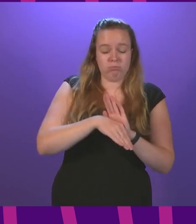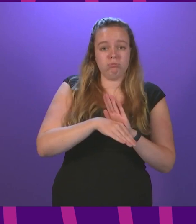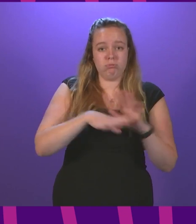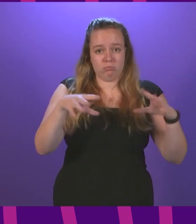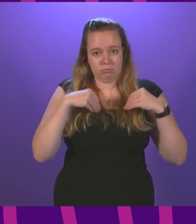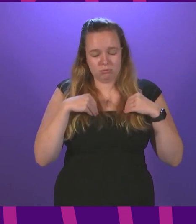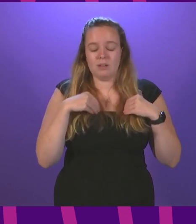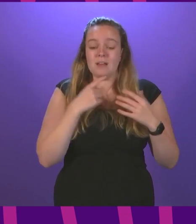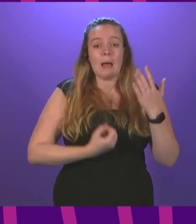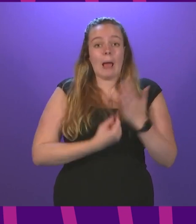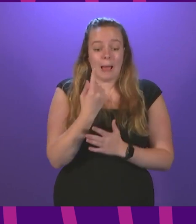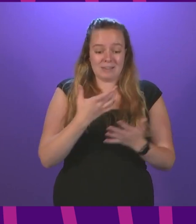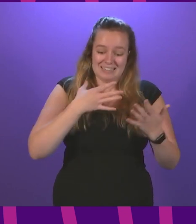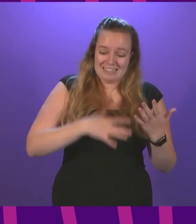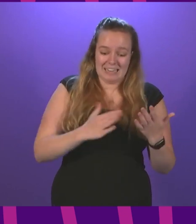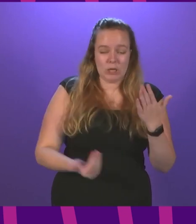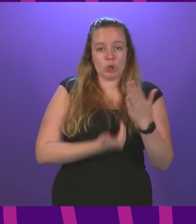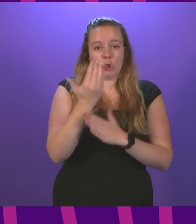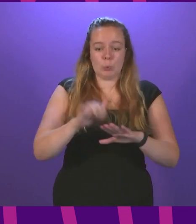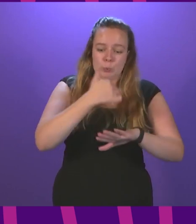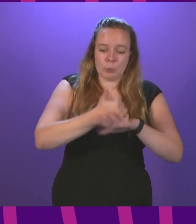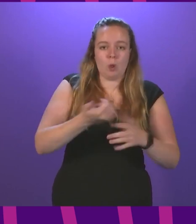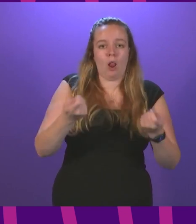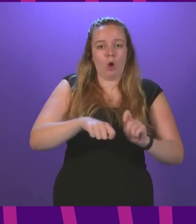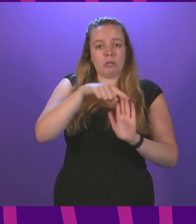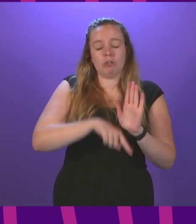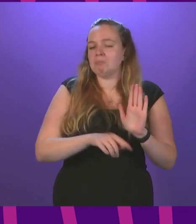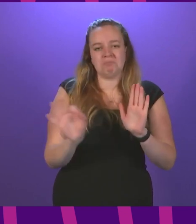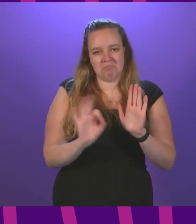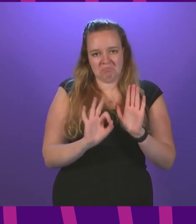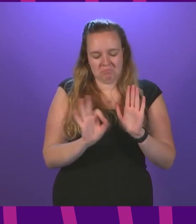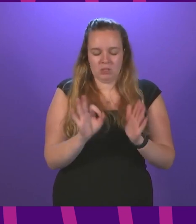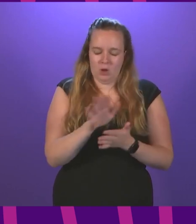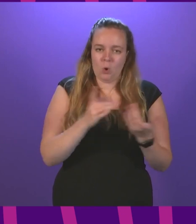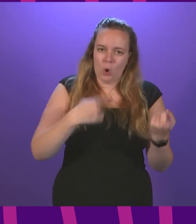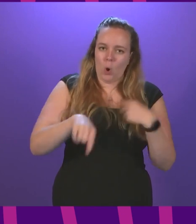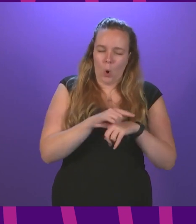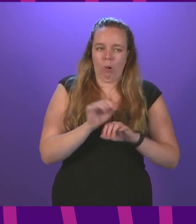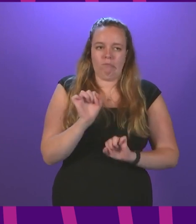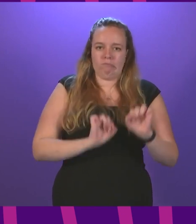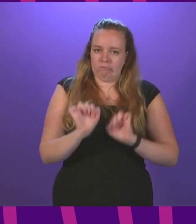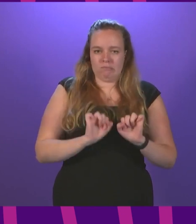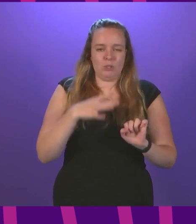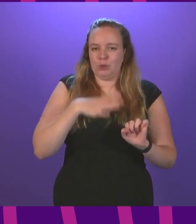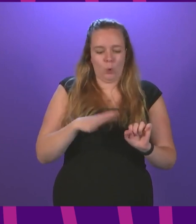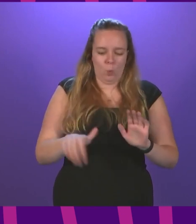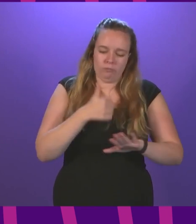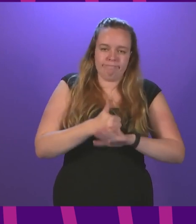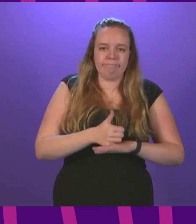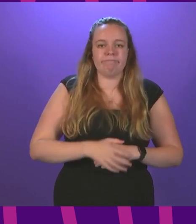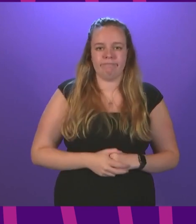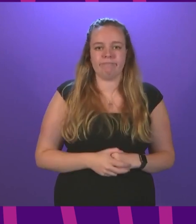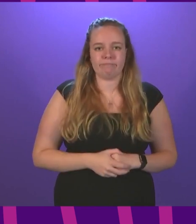happened without the need to reintroduce any lockdown restrictions, which, of course, all of us were and are very keen to avoid.